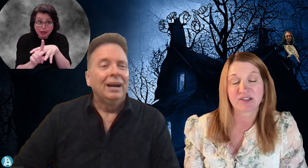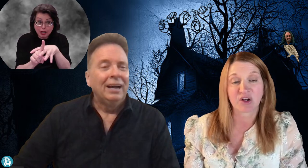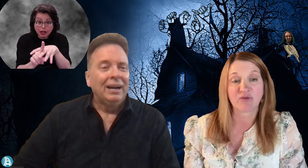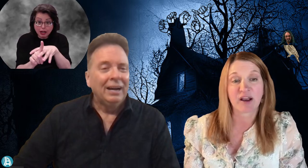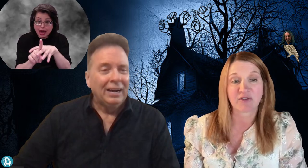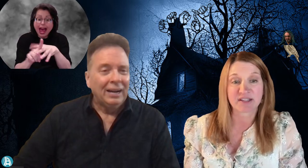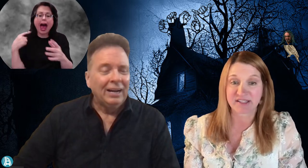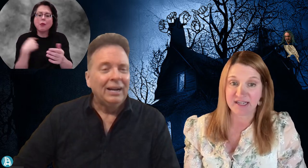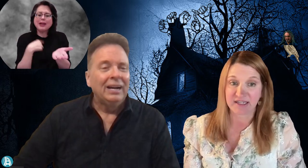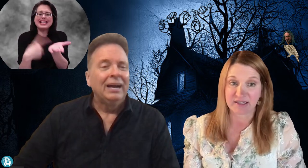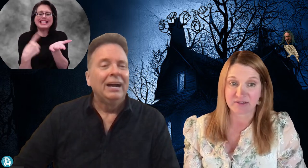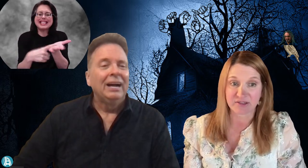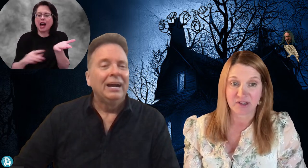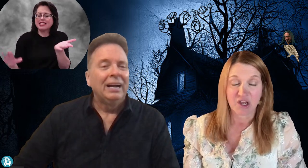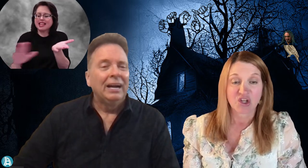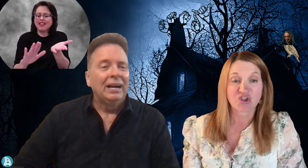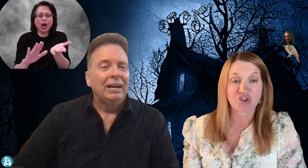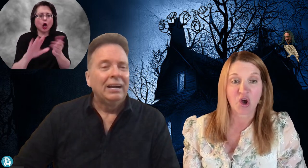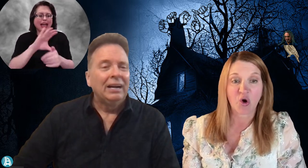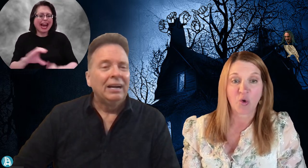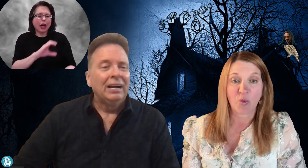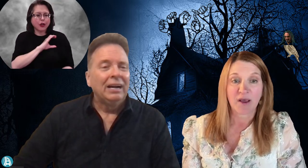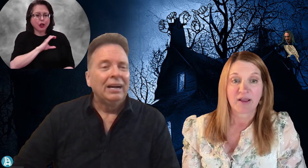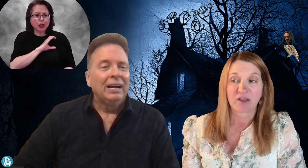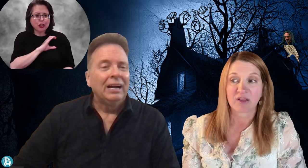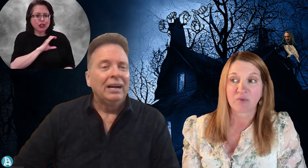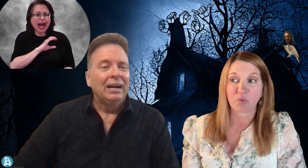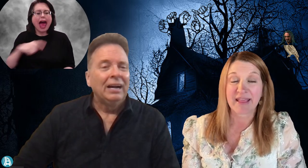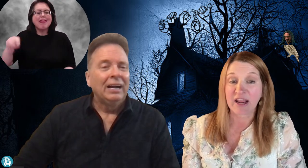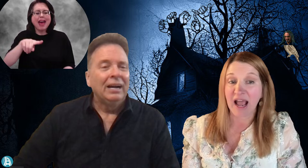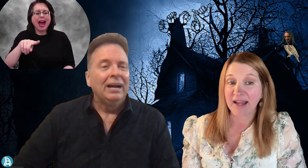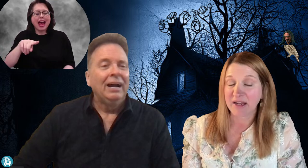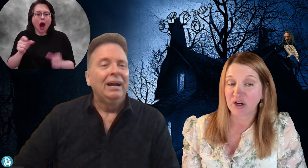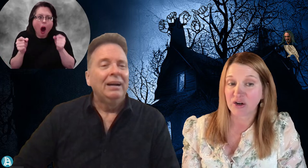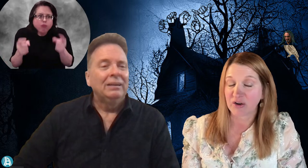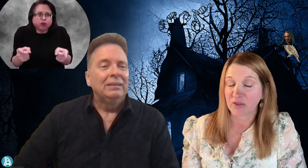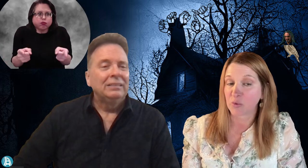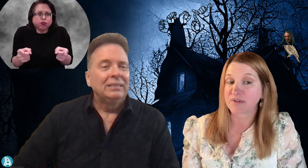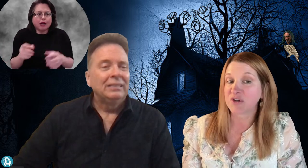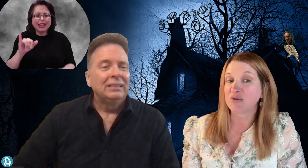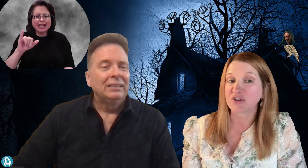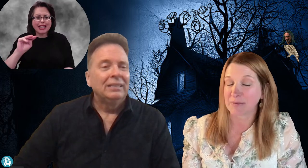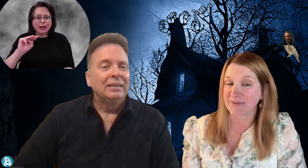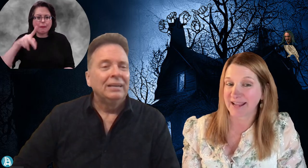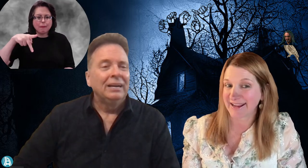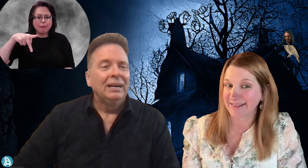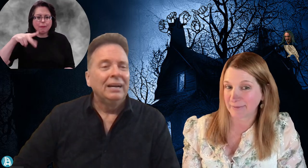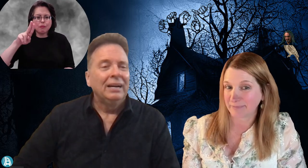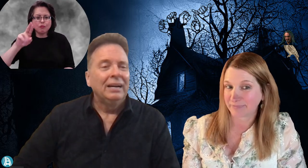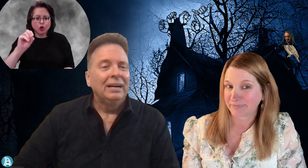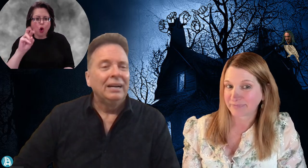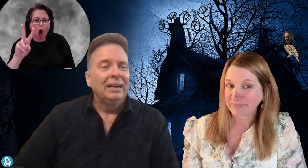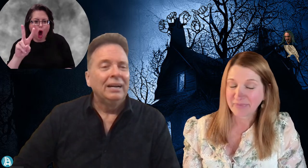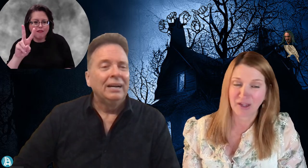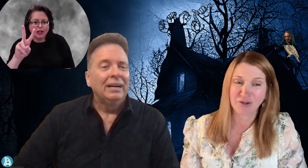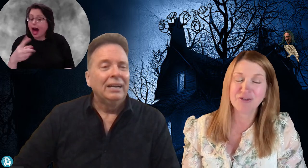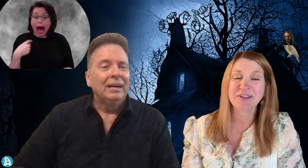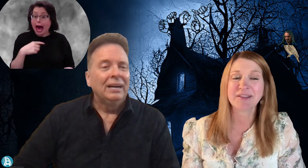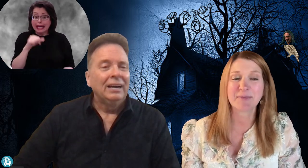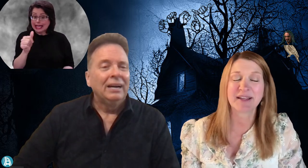around the scenes. So when they got here, there was no script to hand them. Usually at the